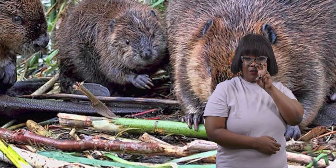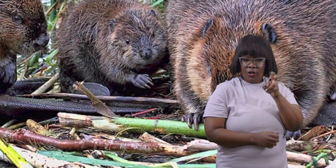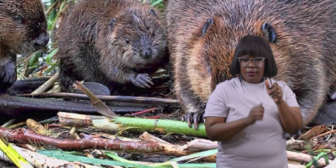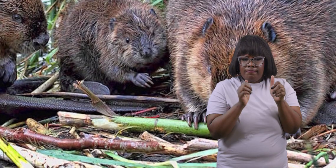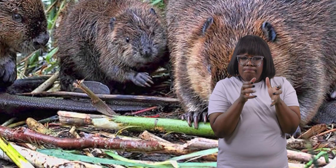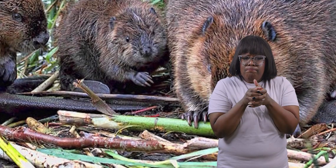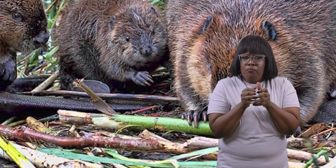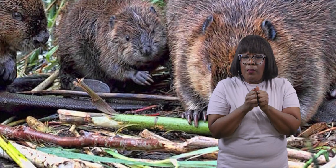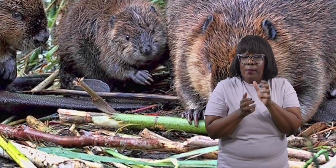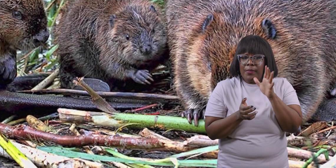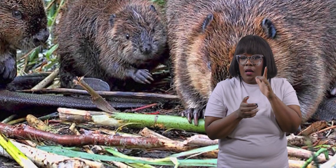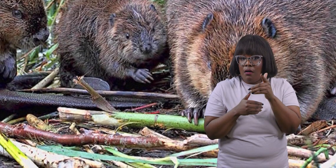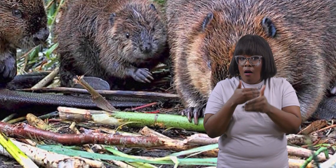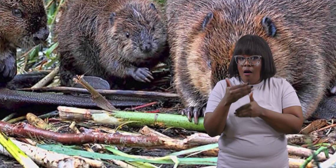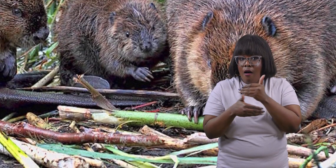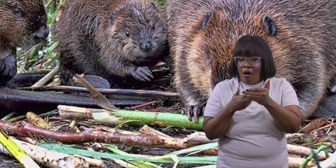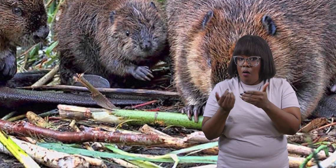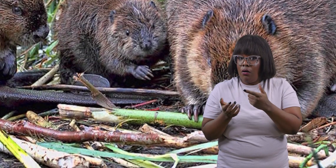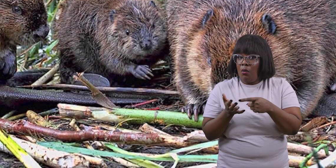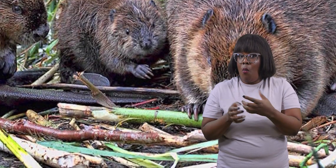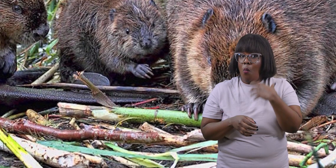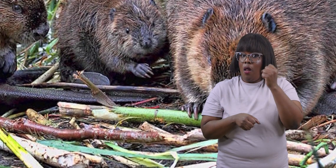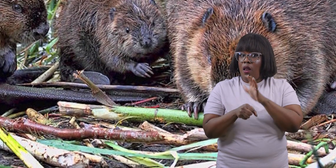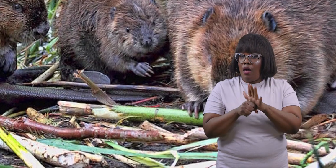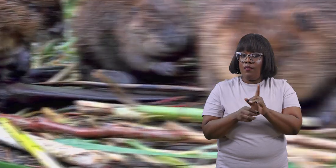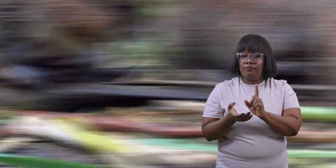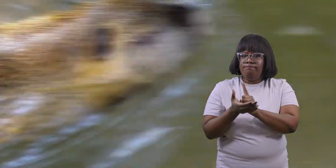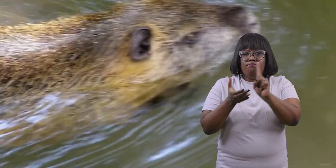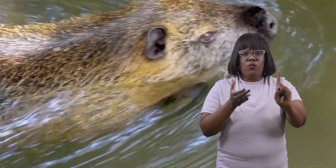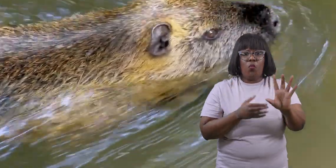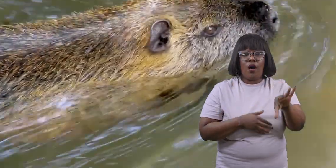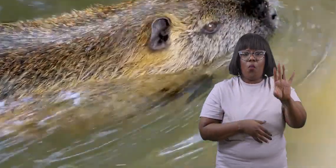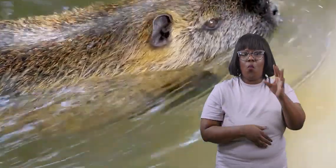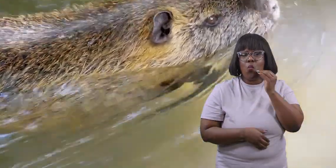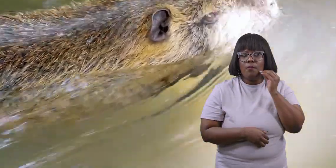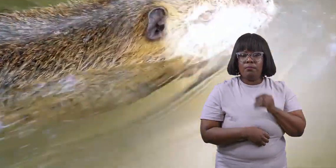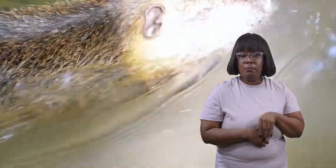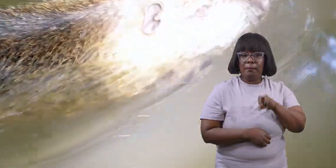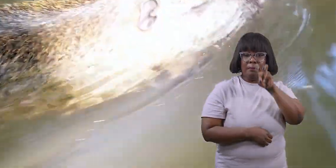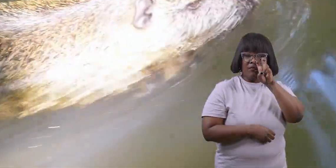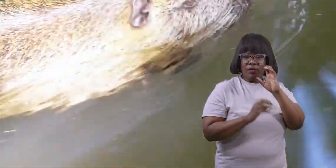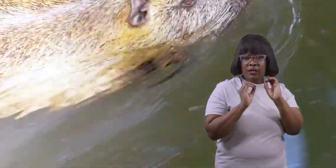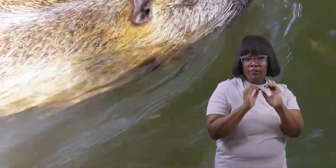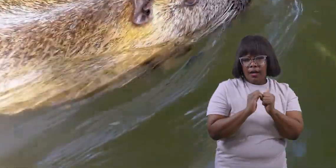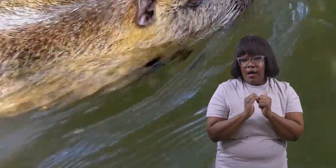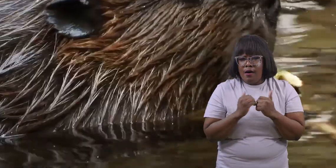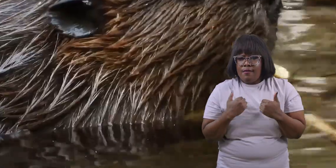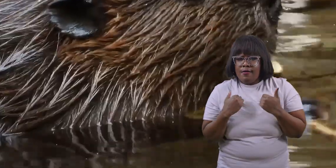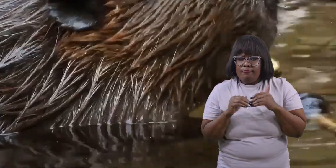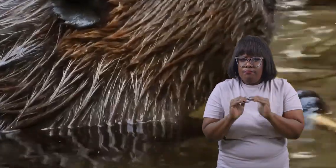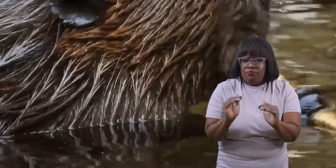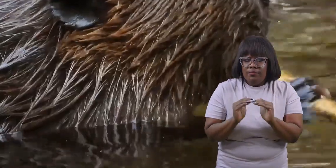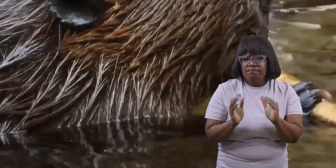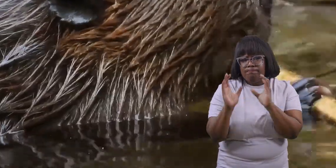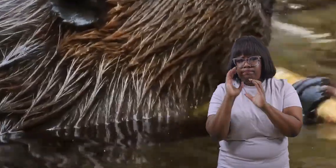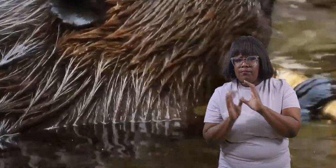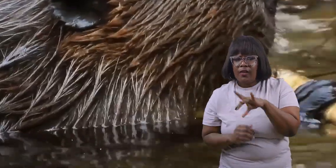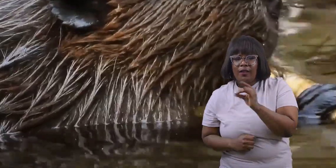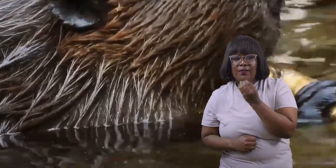with their parents until they are old enough to find their own home beavers teach their young how to swim find food such as bark and leaves